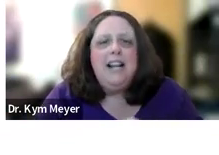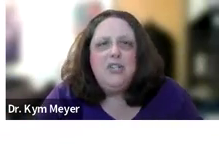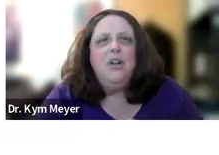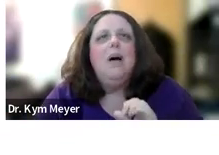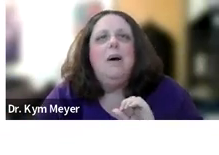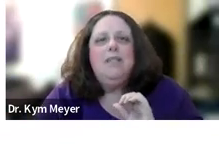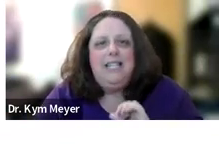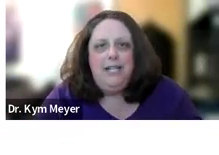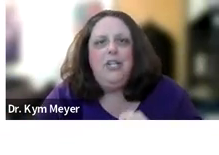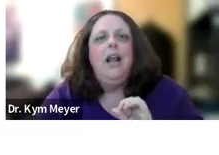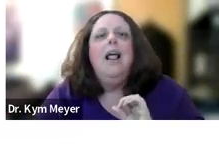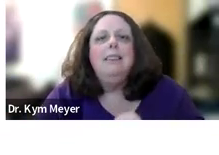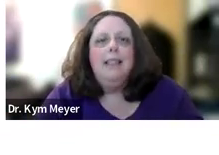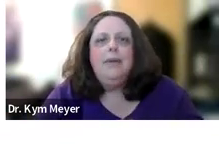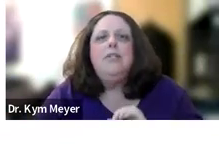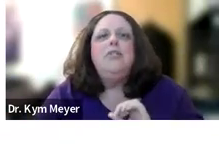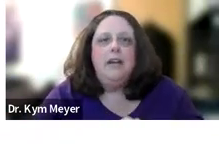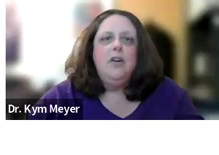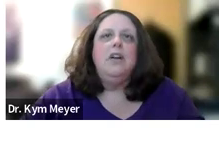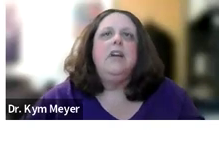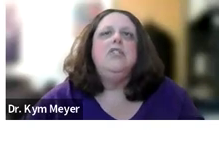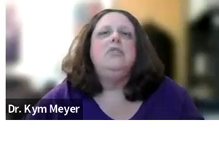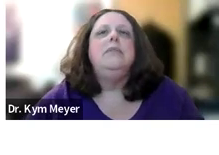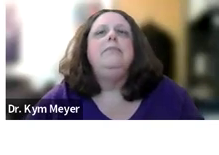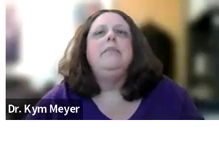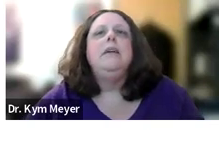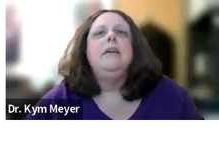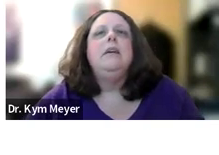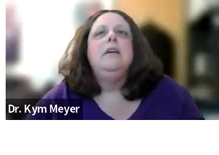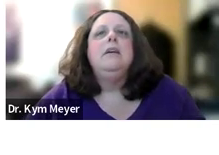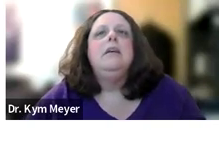intentional about teaching language to deaf and hard of hearing children.